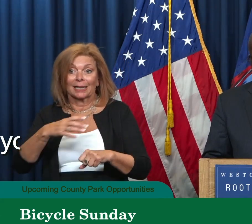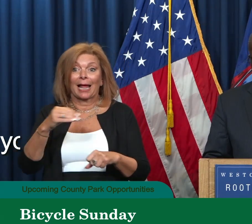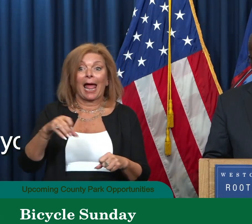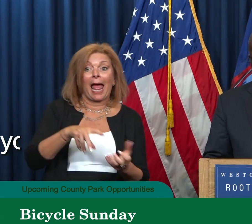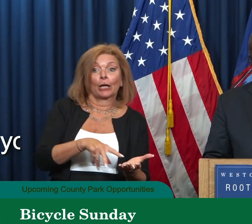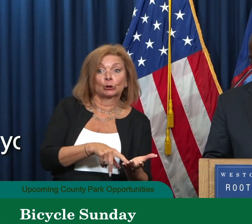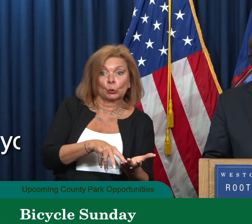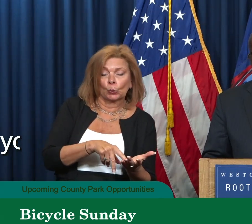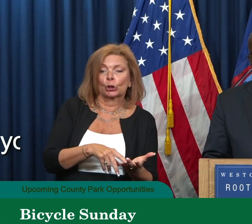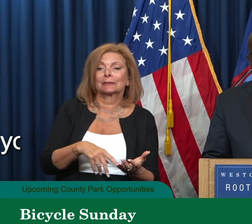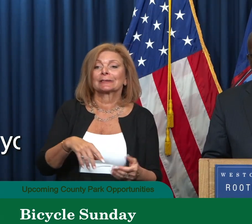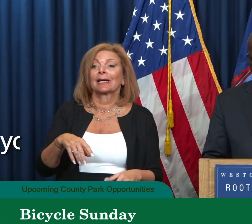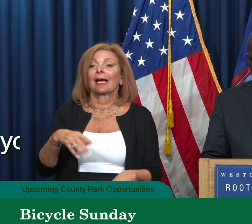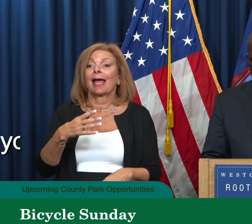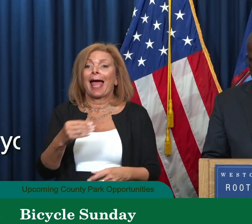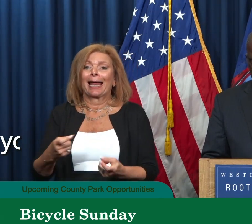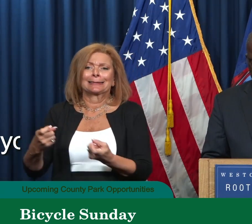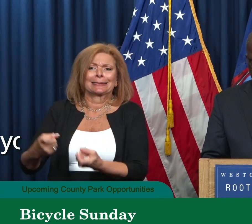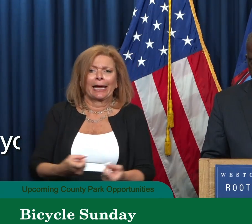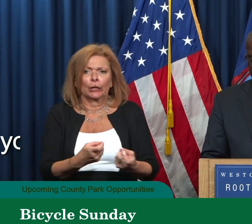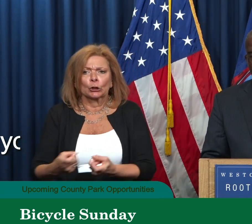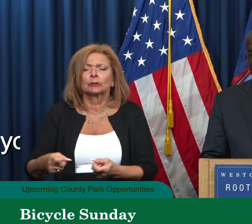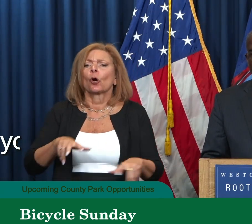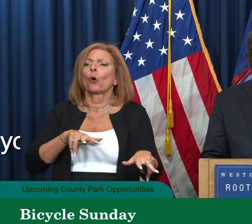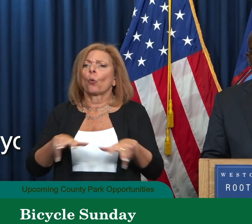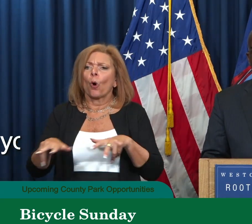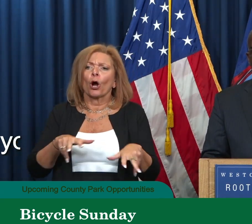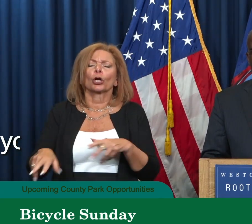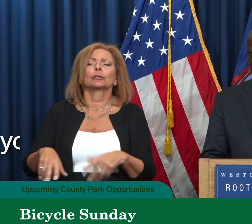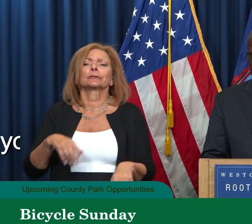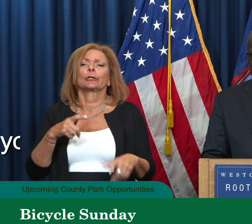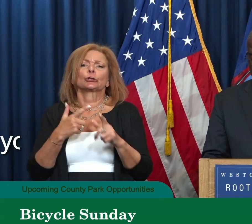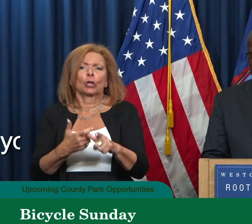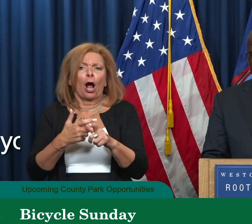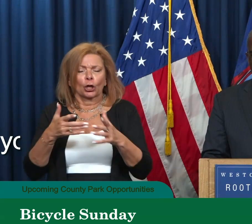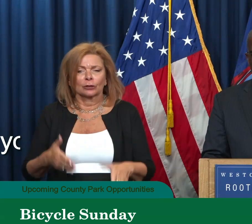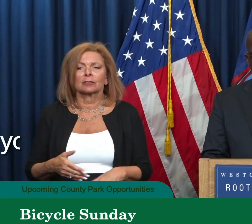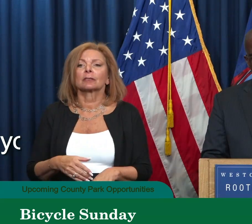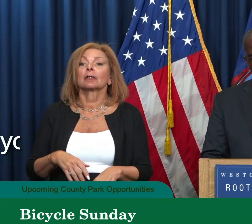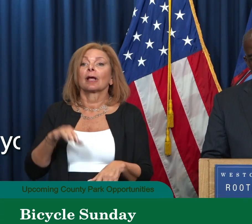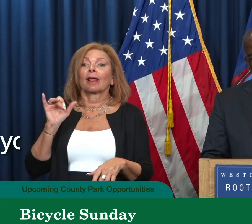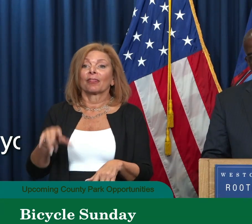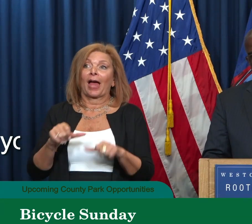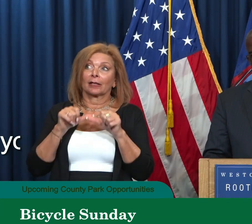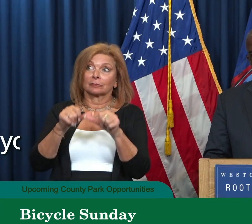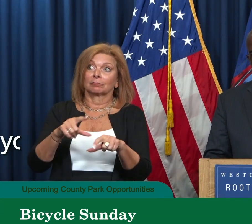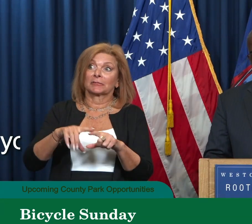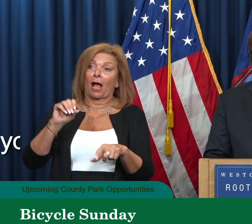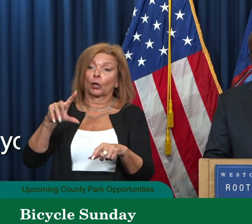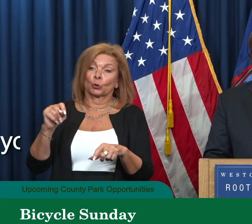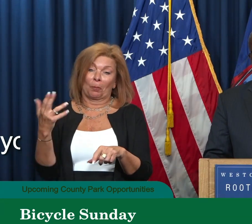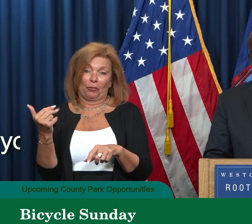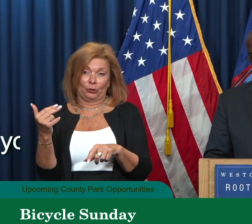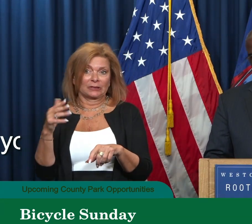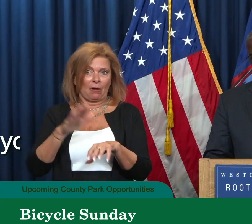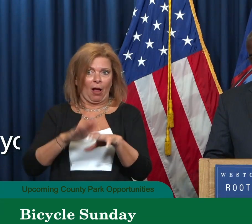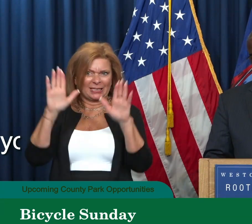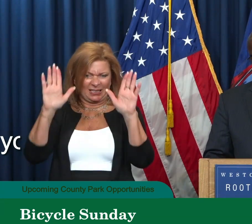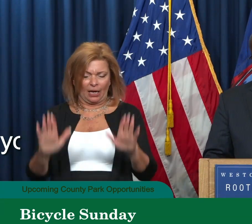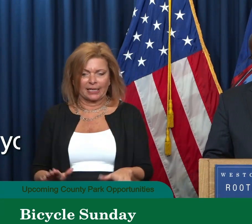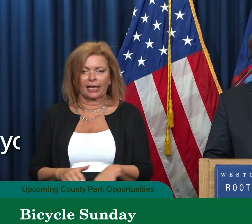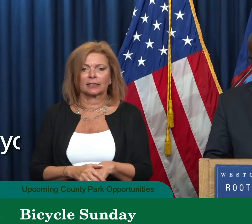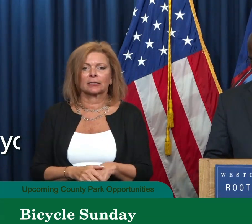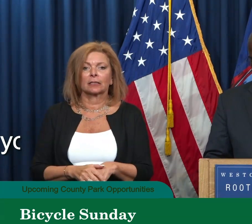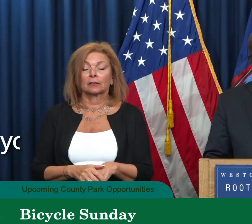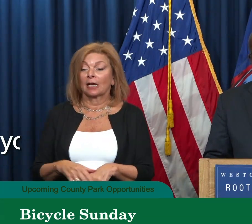as inline skaters, walkers and joggers. Again, goes Sundays to October 13th, about halfway down. About